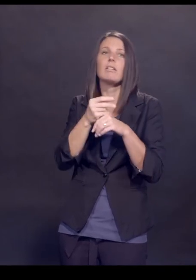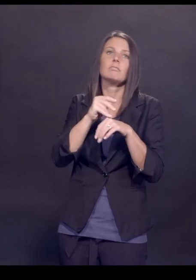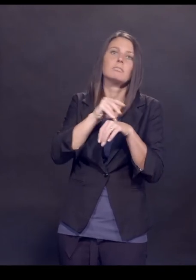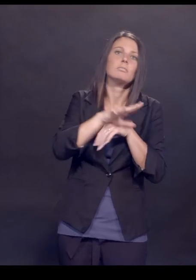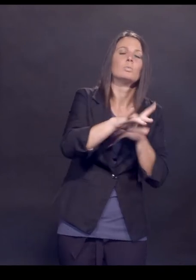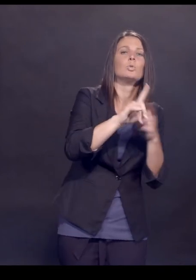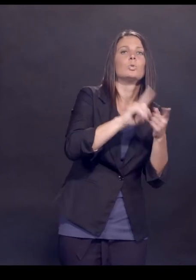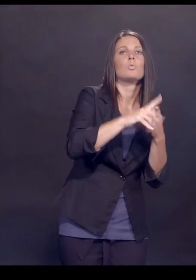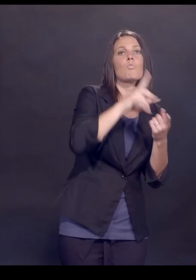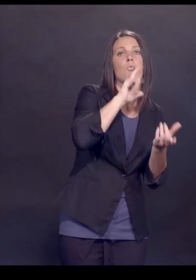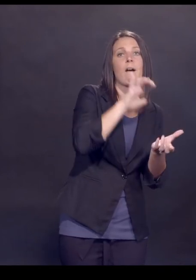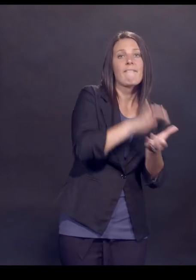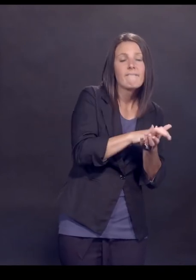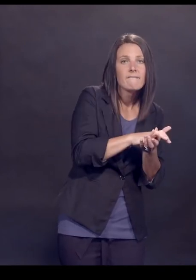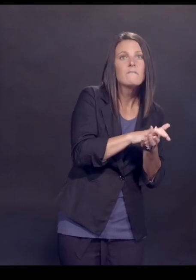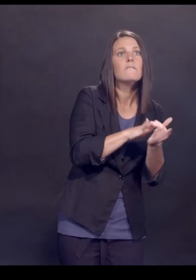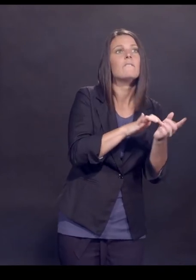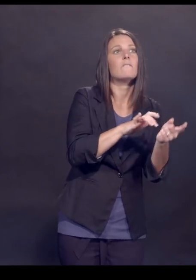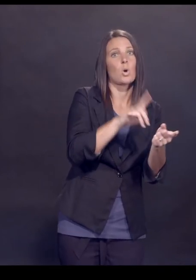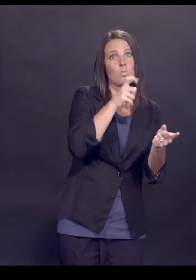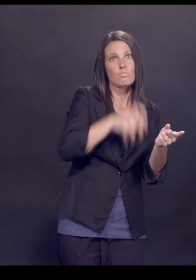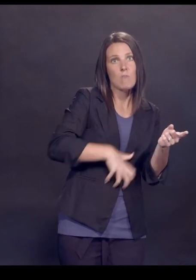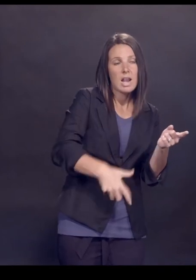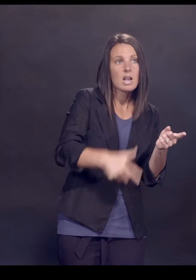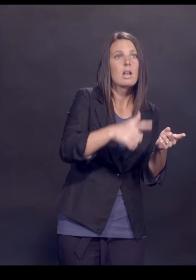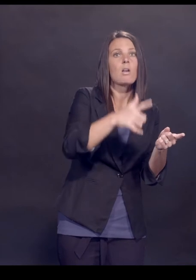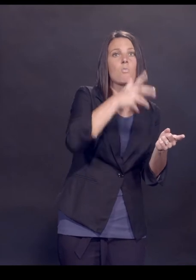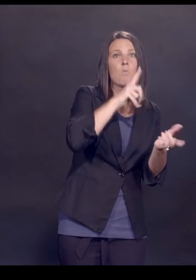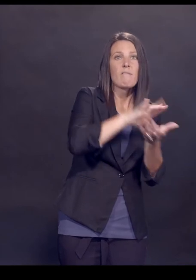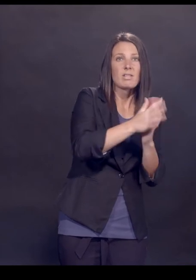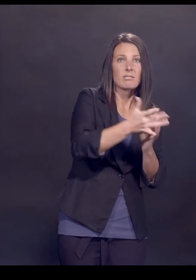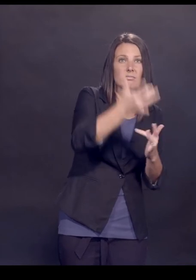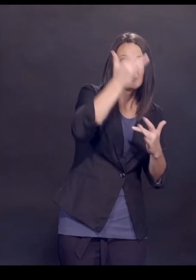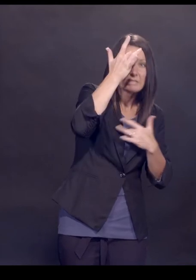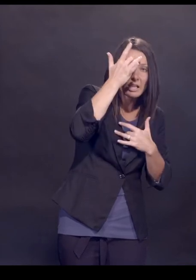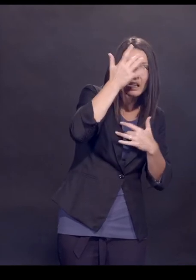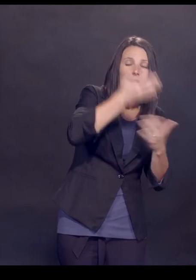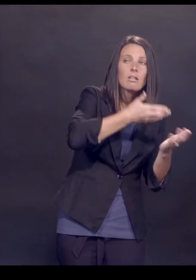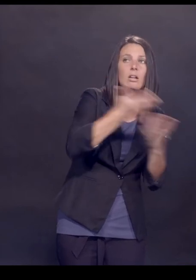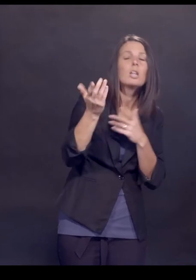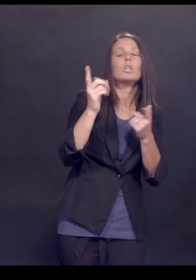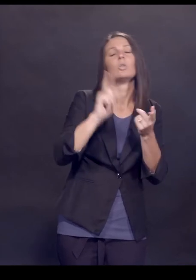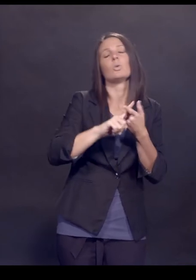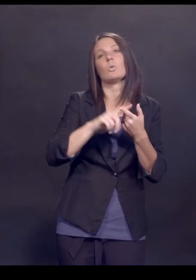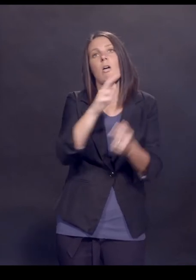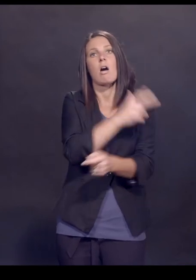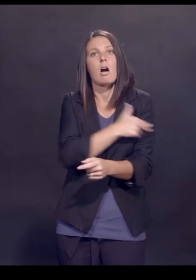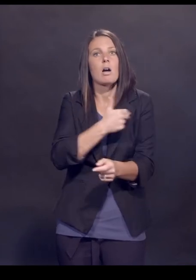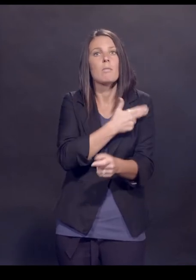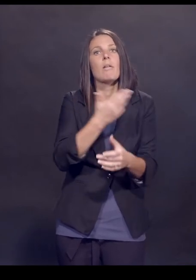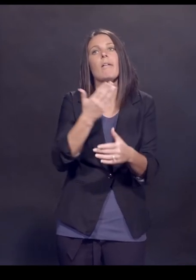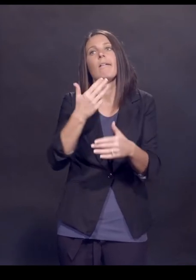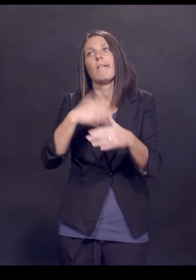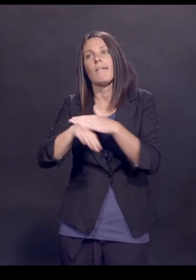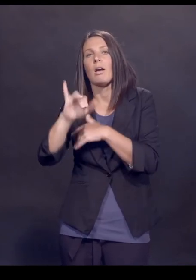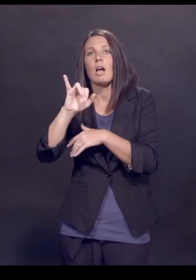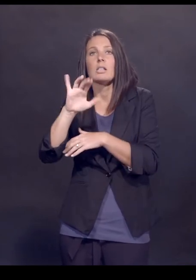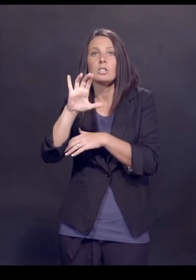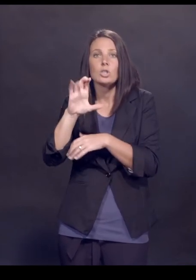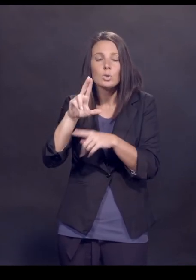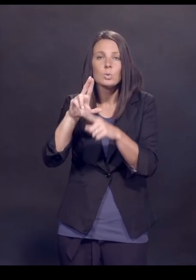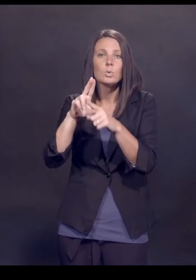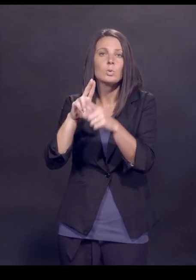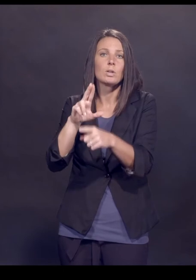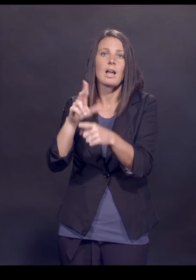wife who was pregnant. She then got COVID. She then, because she was pregnant, ended up going to the hospital, ended up going to the ICU, ended up getting